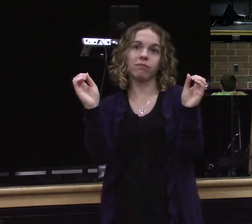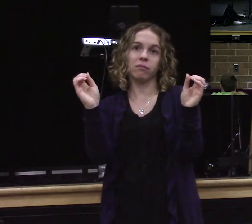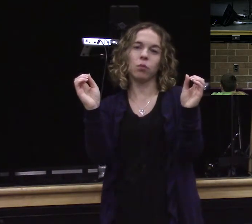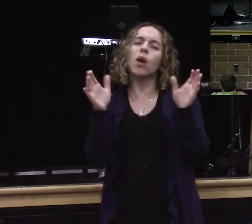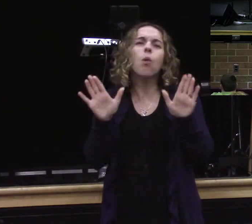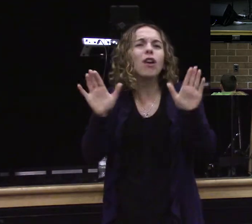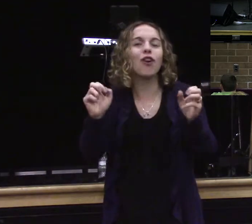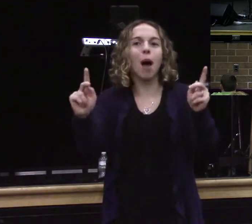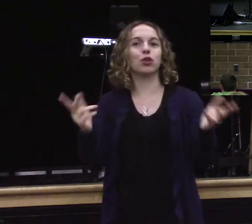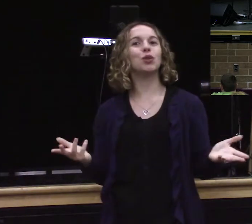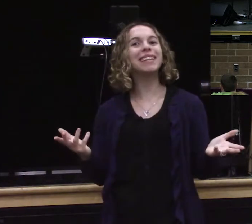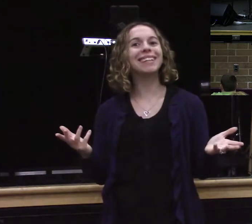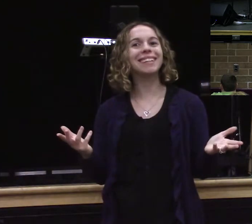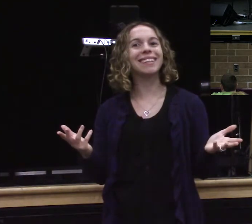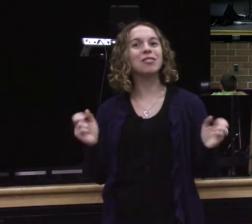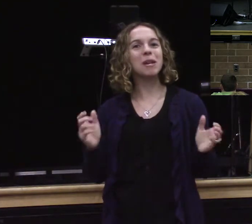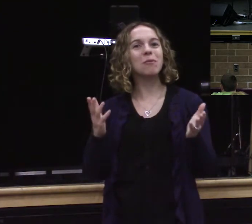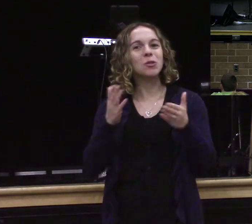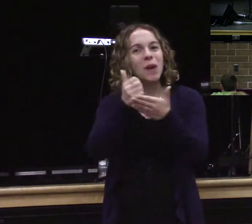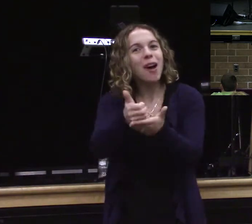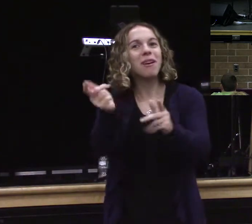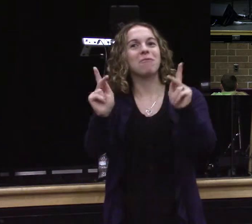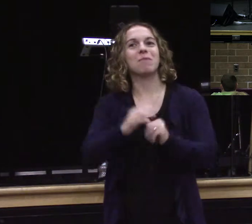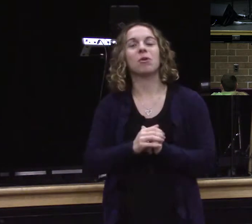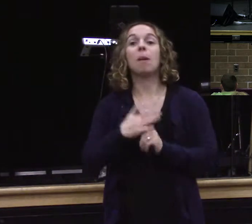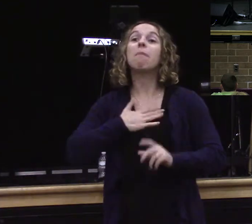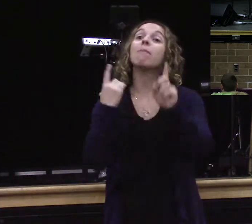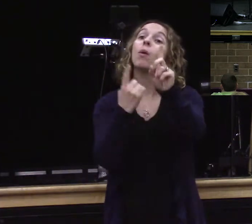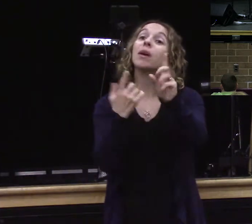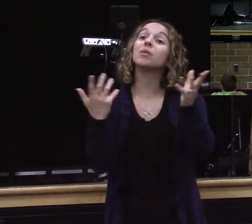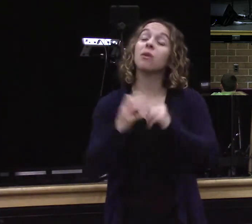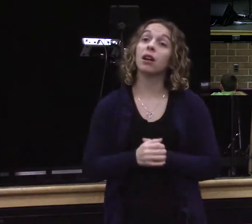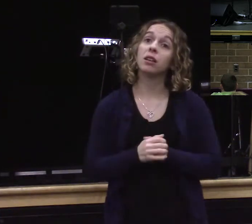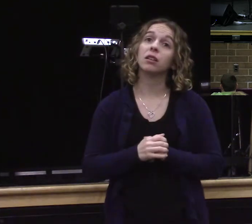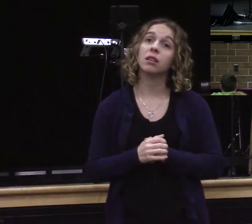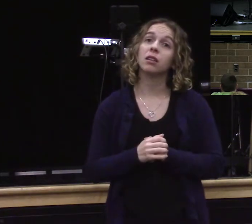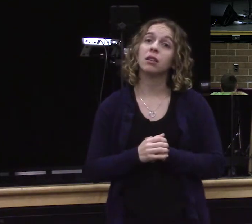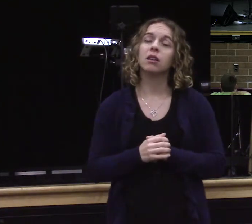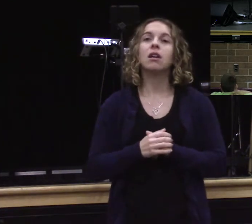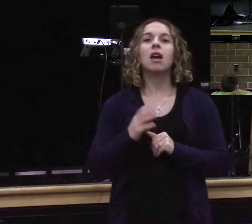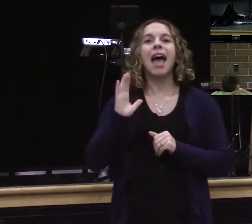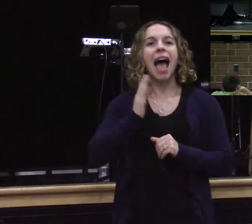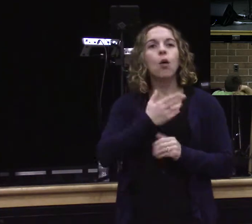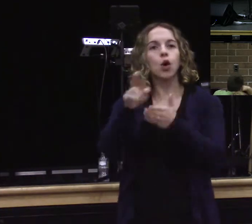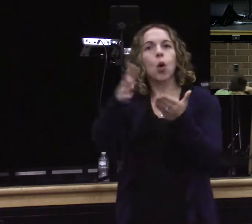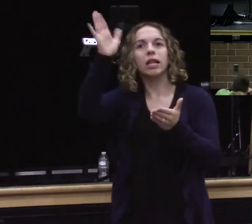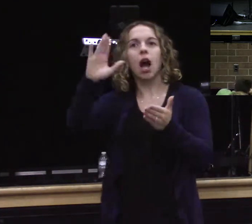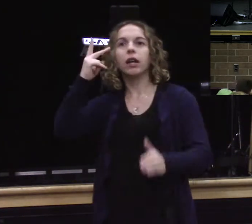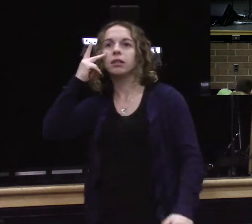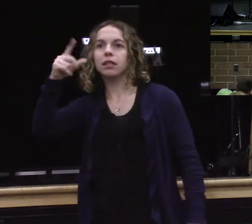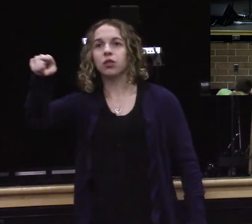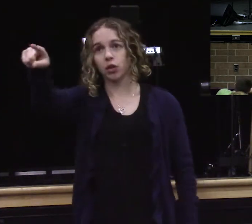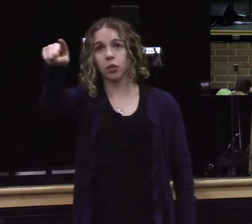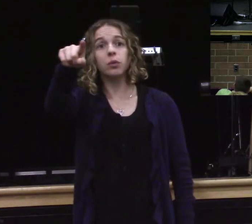but the moral of this story is that a sovereign God sees you and he will